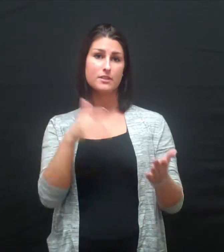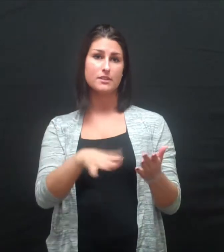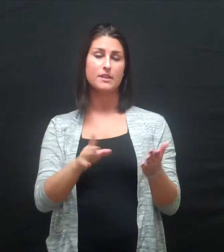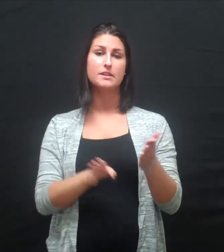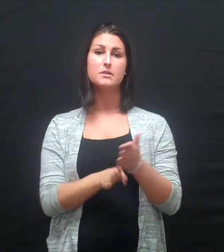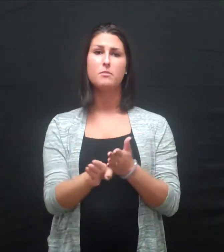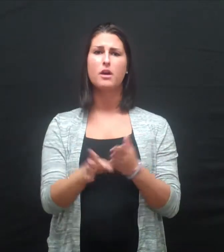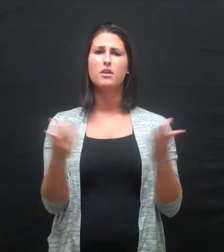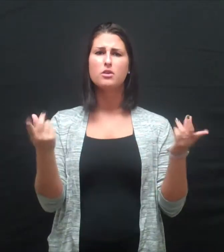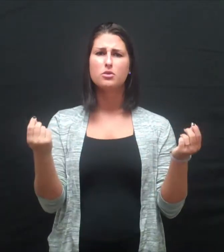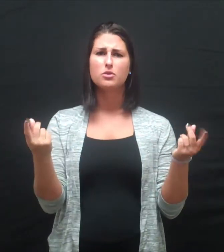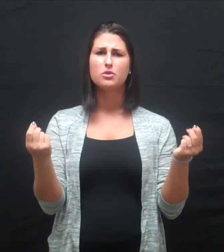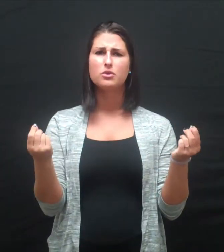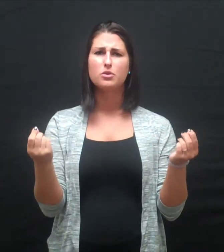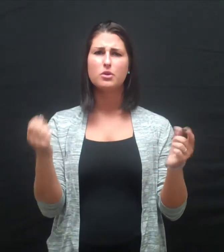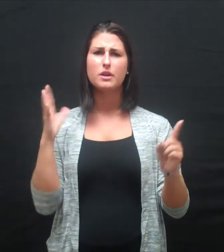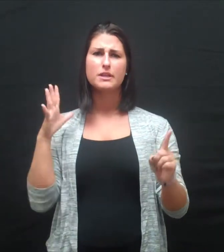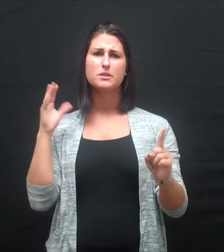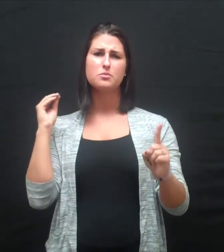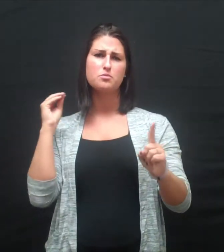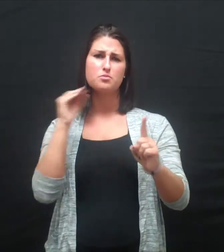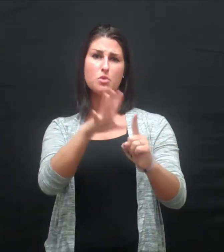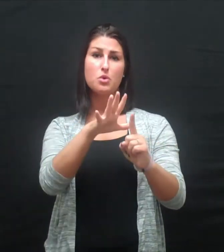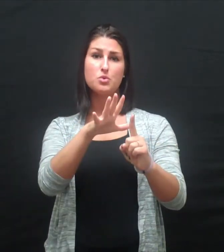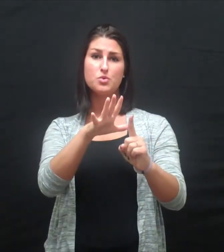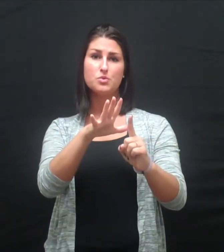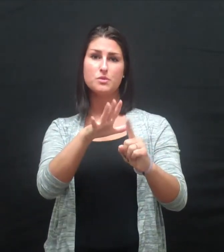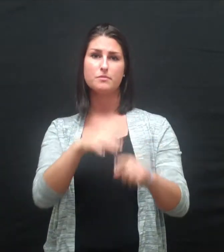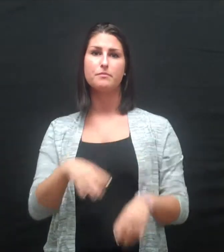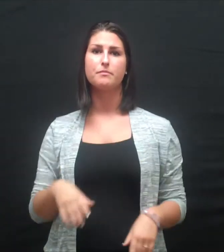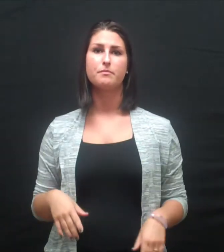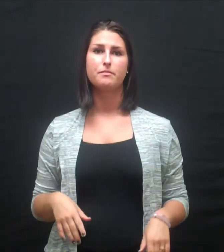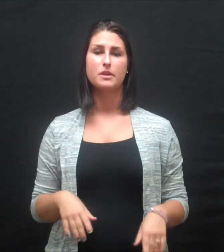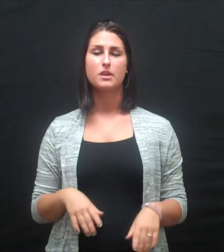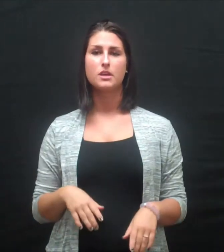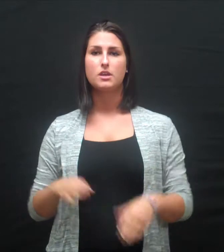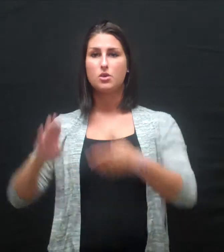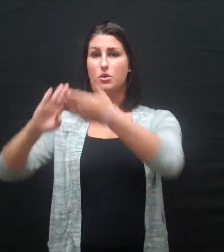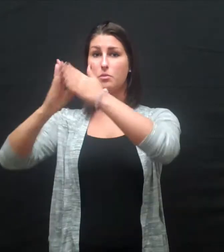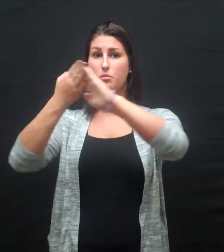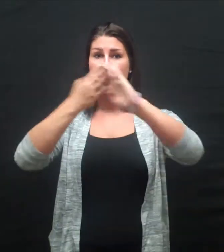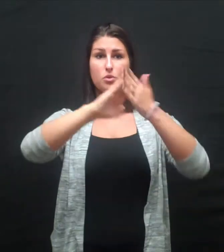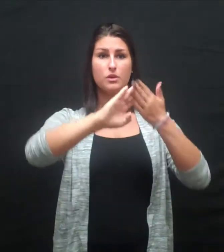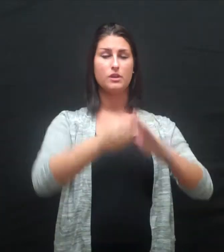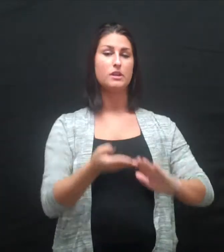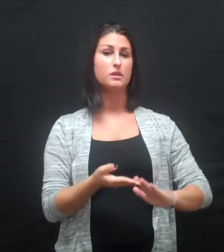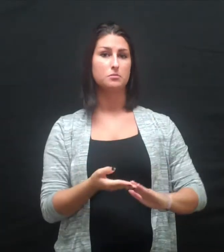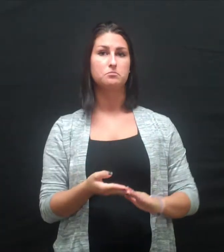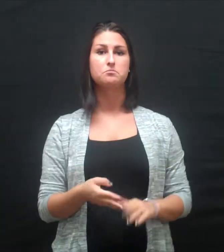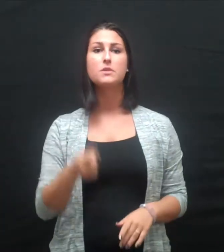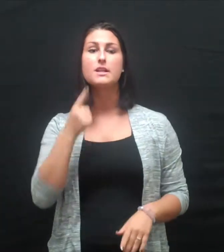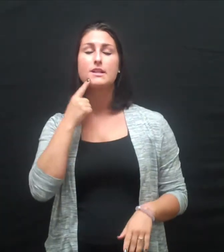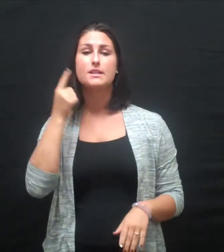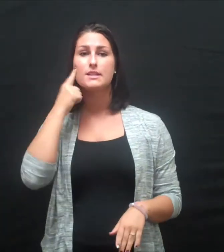As a Deaf Studies minor at Xavier University, I have been exposed to a small population of deaf individuals and their culture.